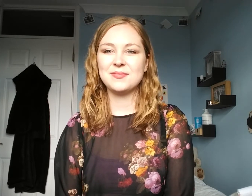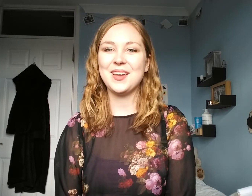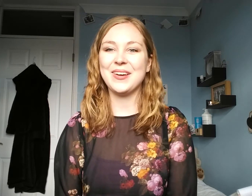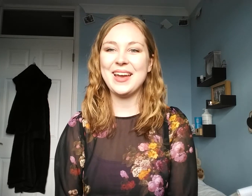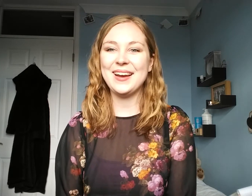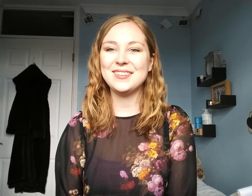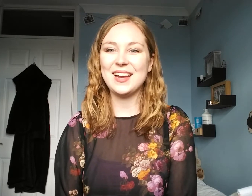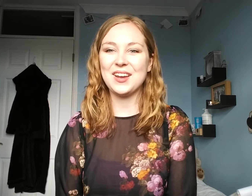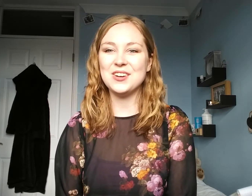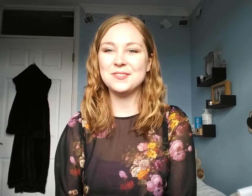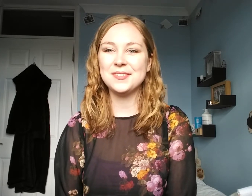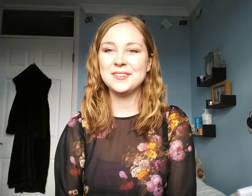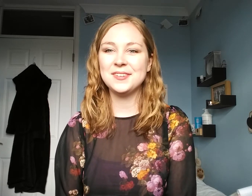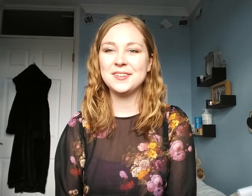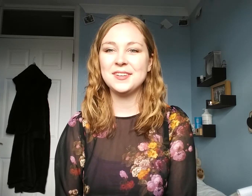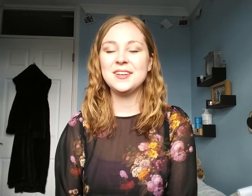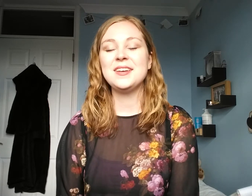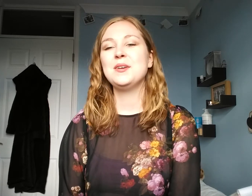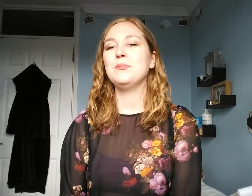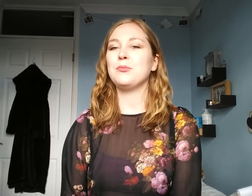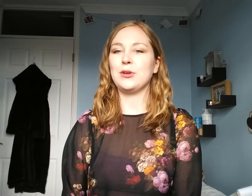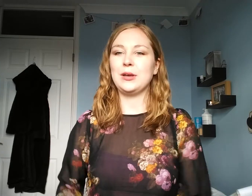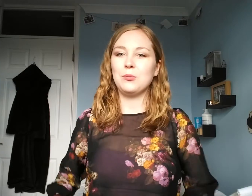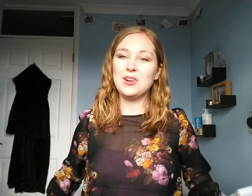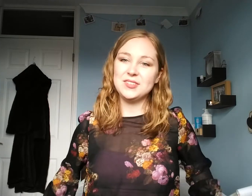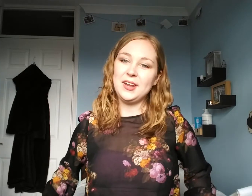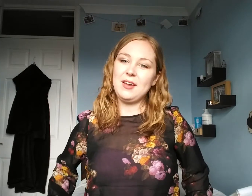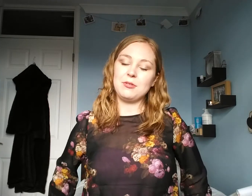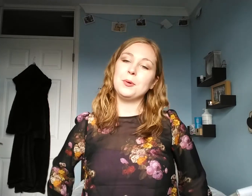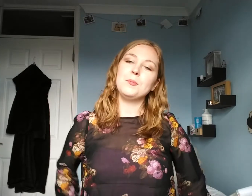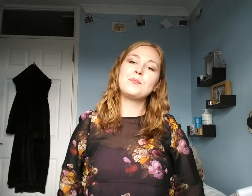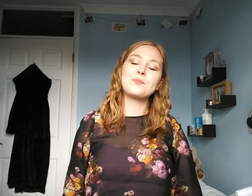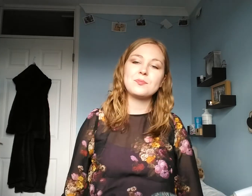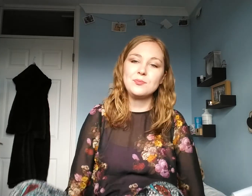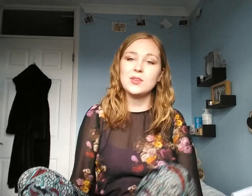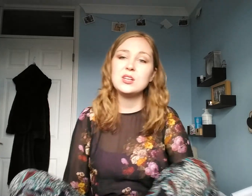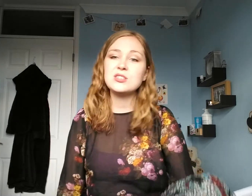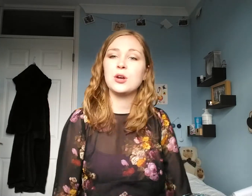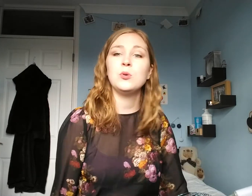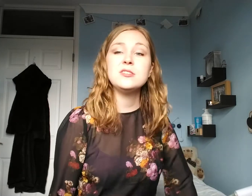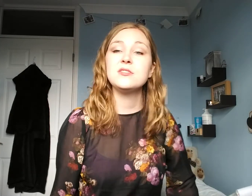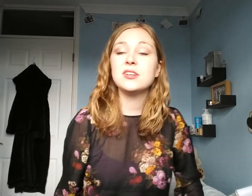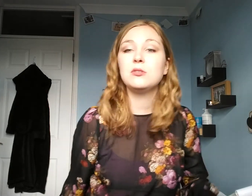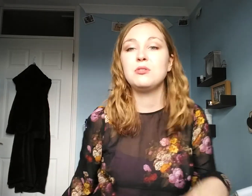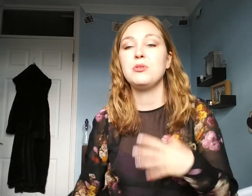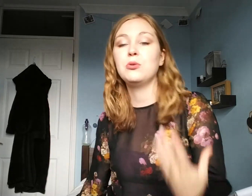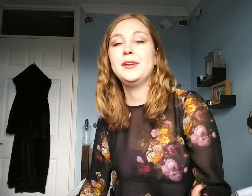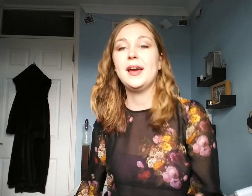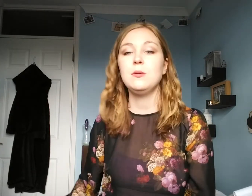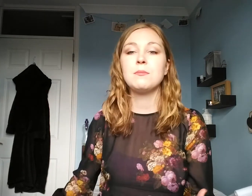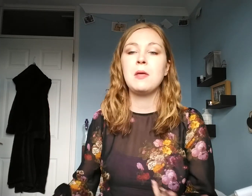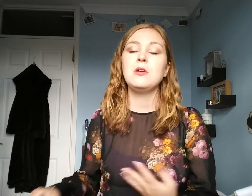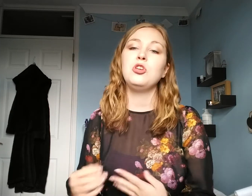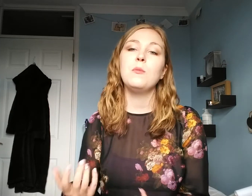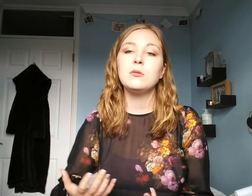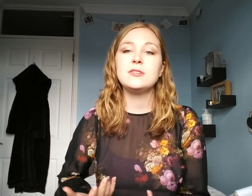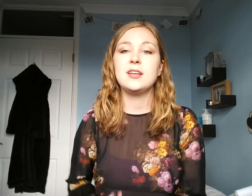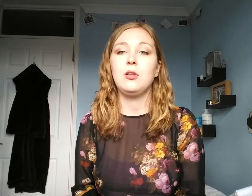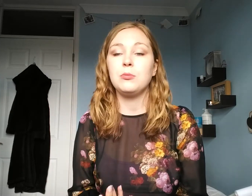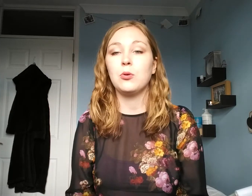Okay? How did that go? Brilliant. Well done, everyone. So, once you've told them your name, you might want to tell them your